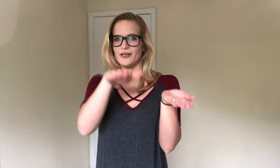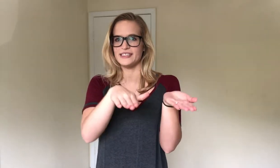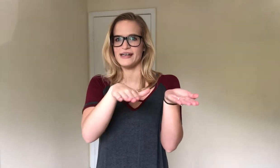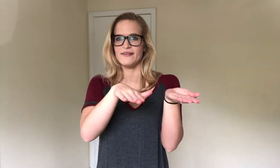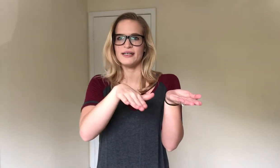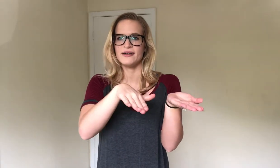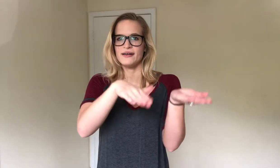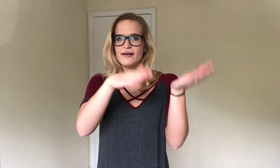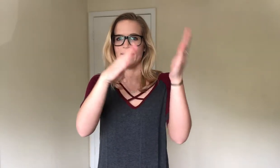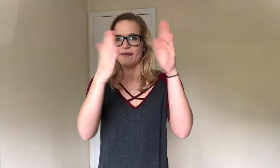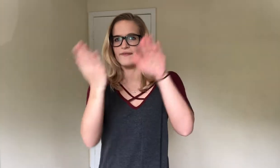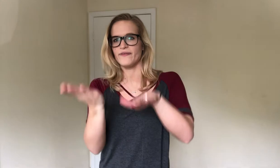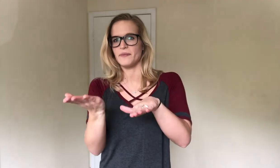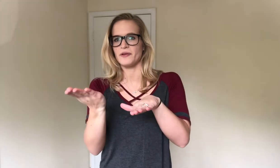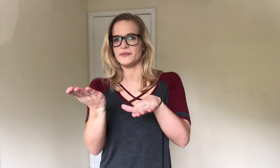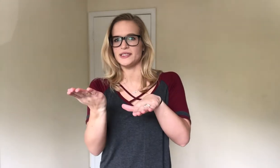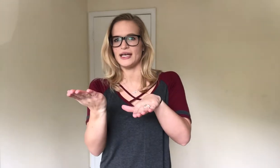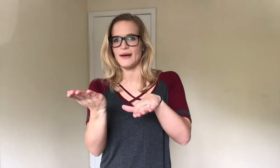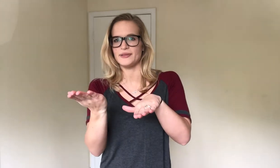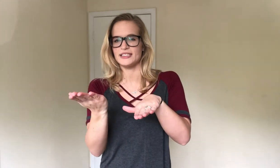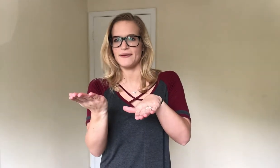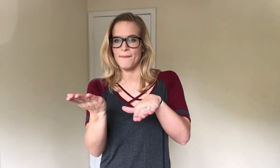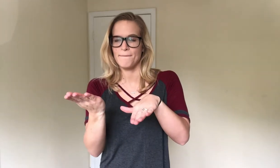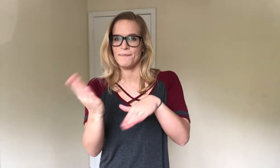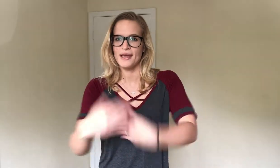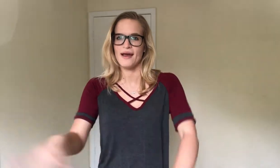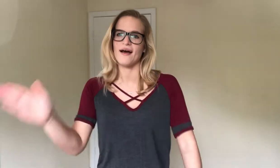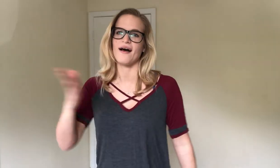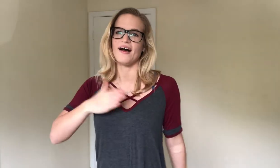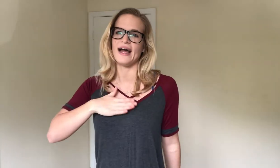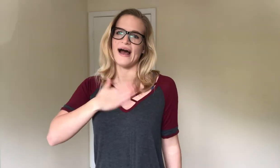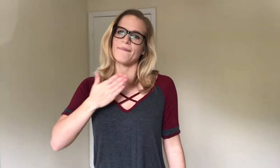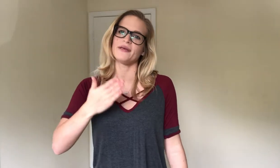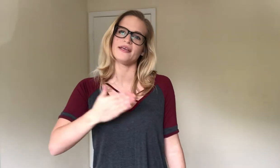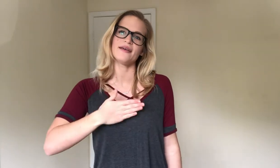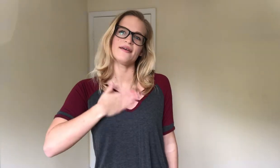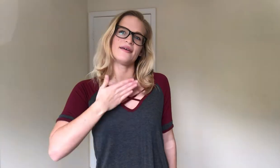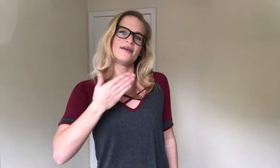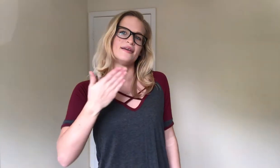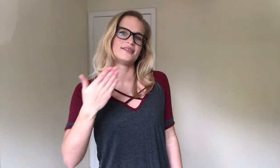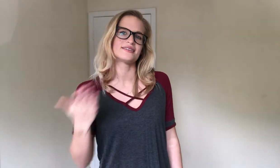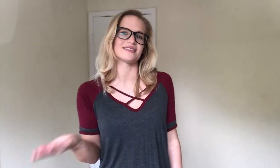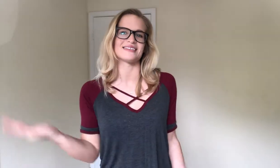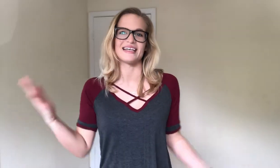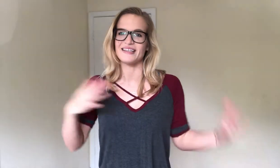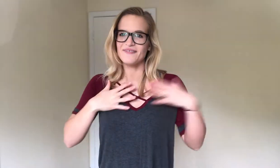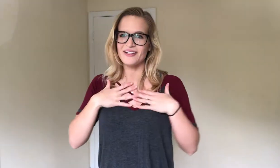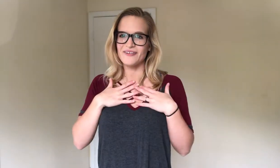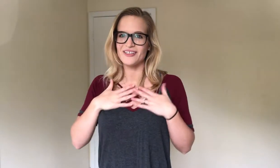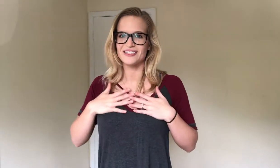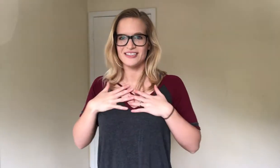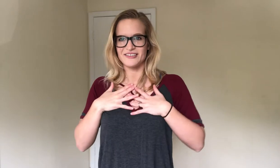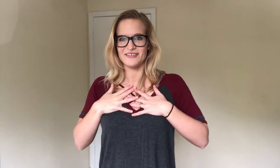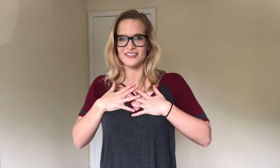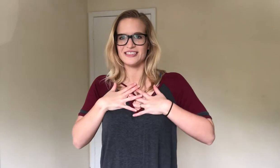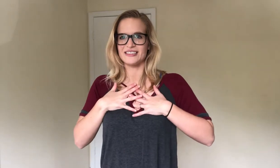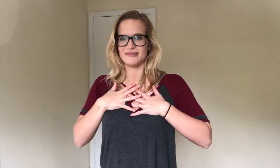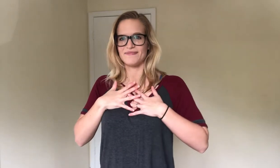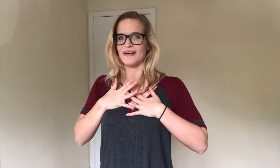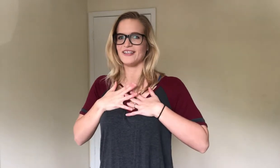One down. And flip them to the opposite. A happy. So it's like the feeling words. All your feelings are by